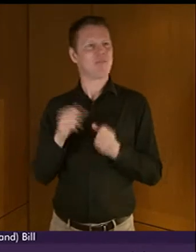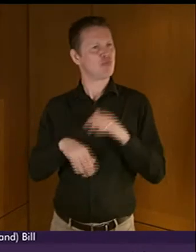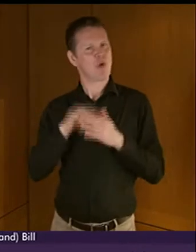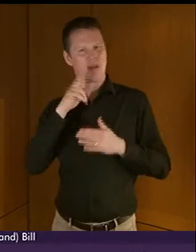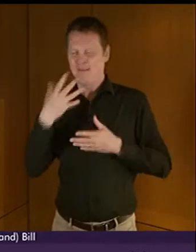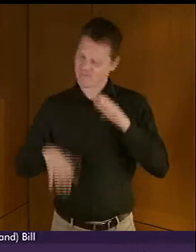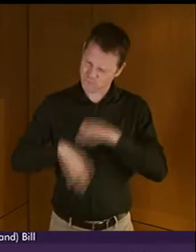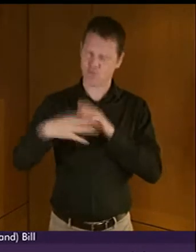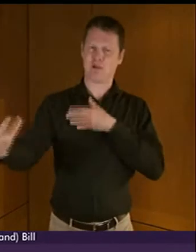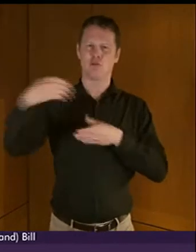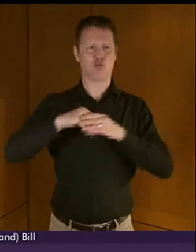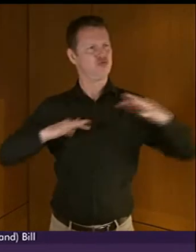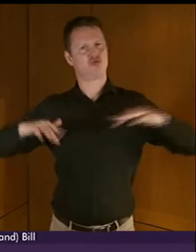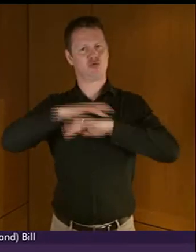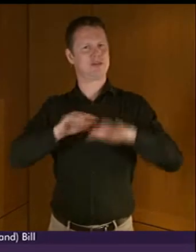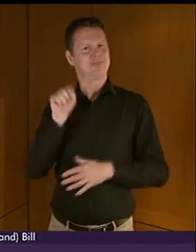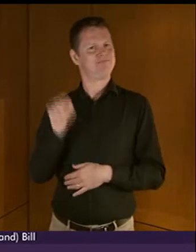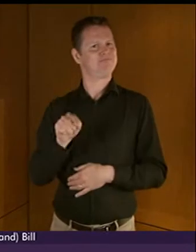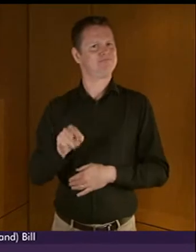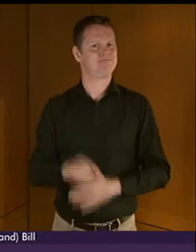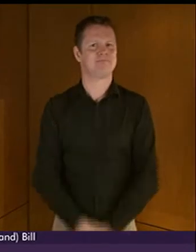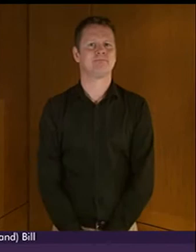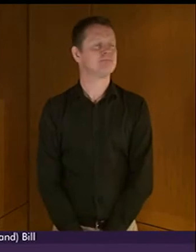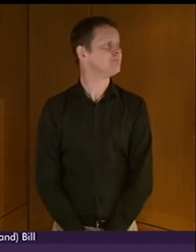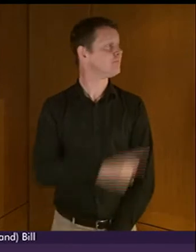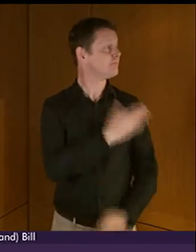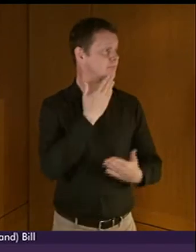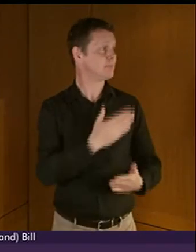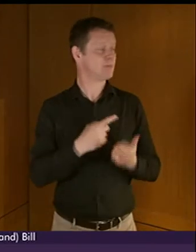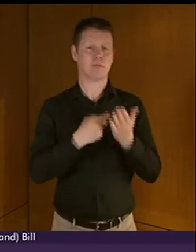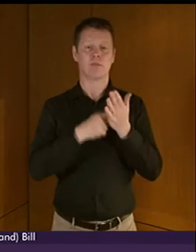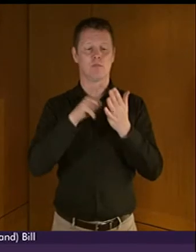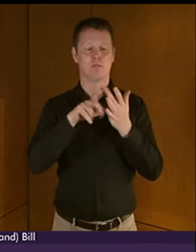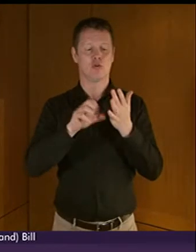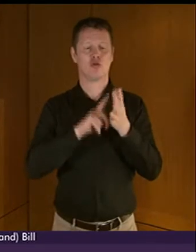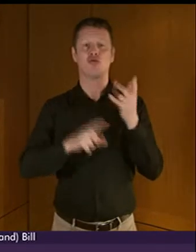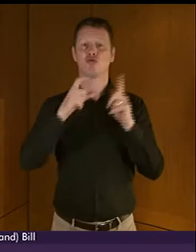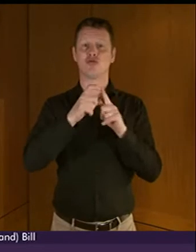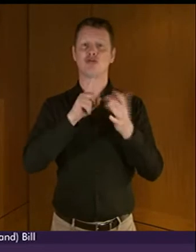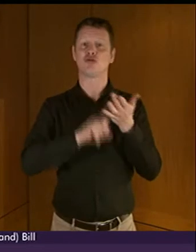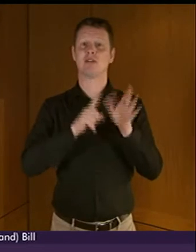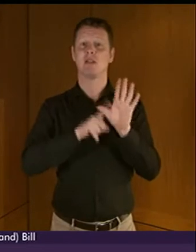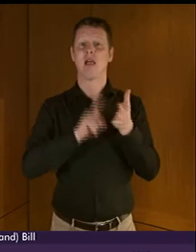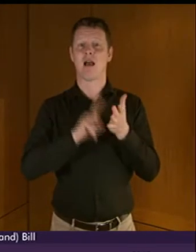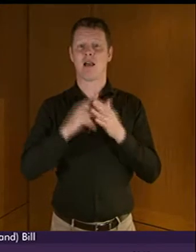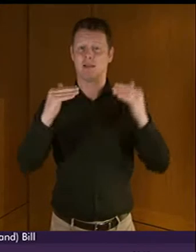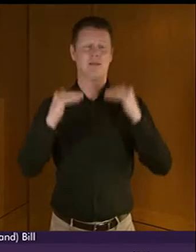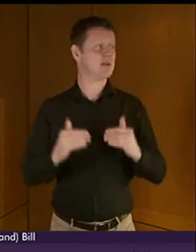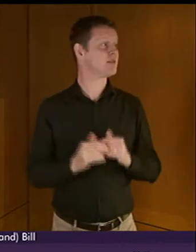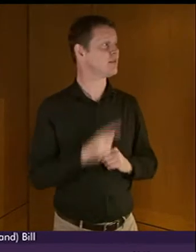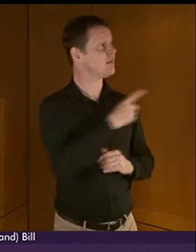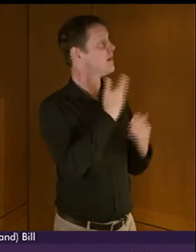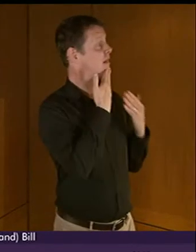deafness. Many thanks. Now call on Richard Lyle, after which we'll move to the closing speeches. Thank you,